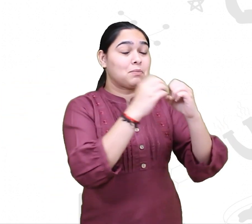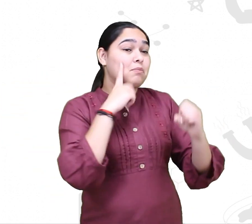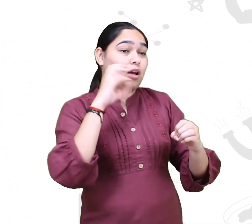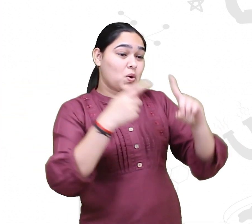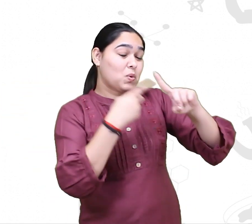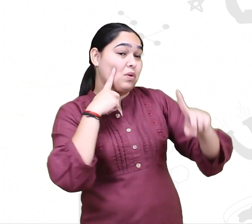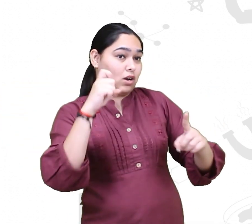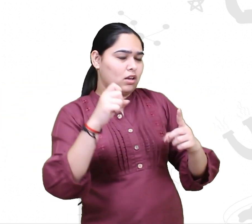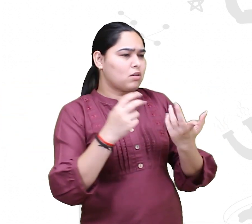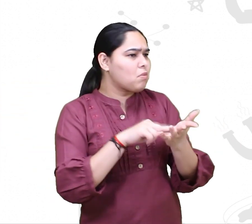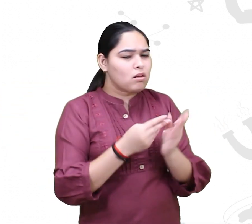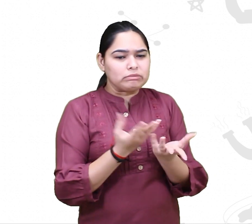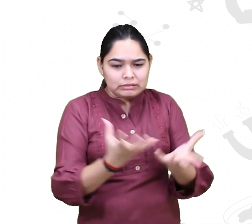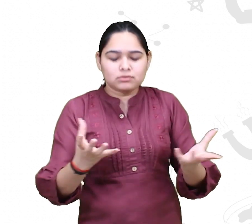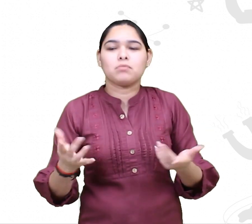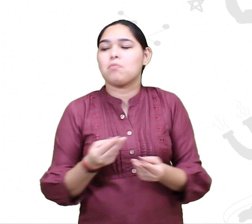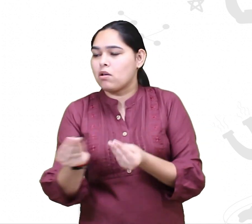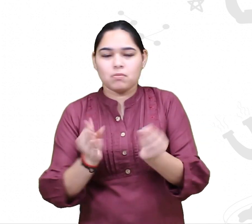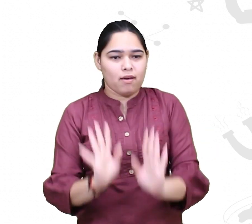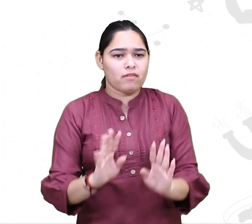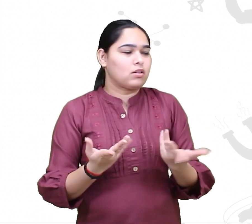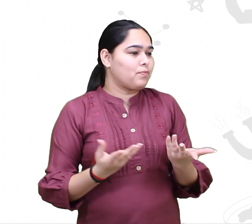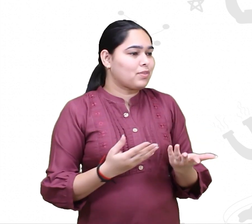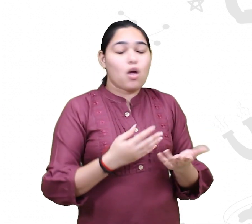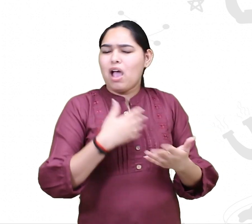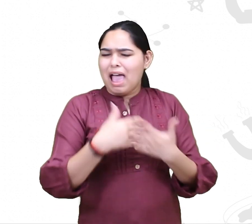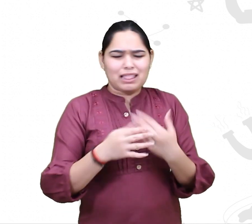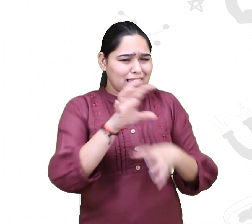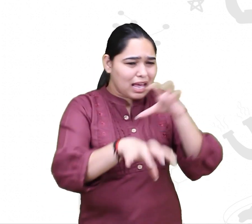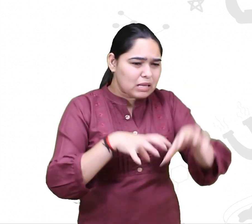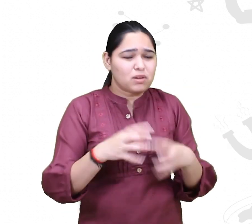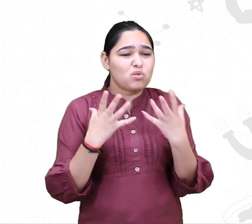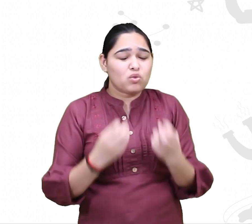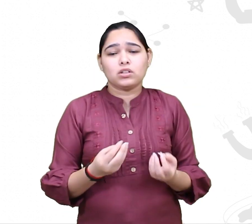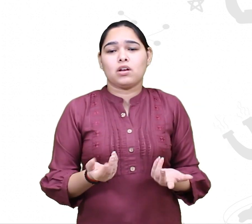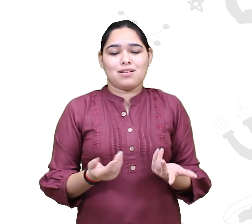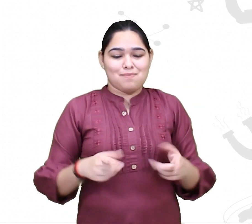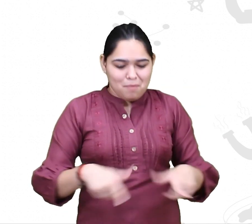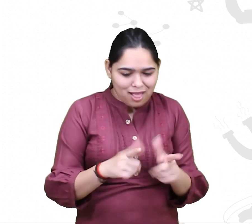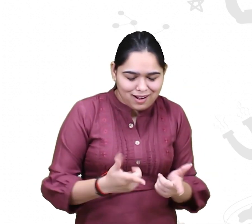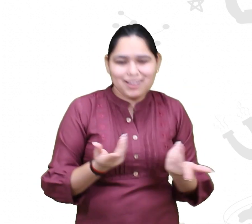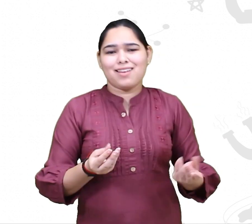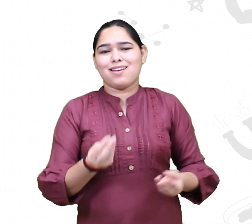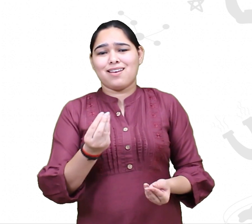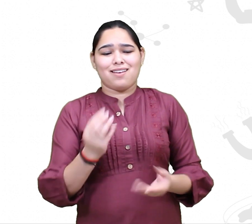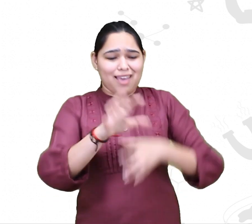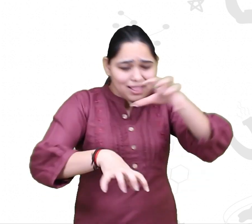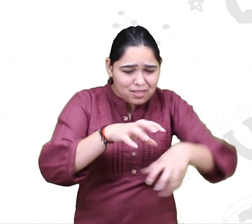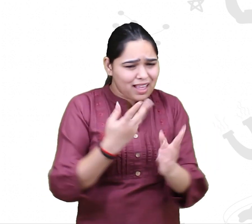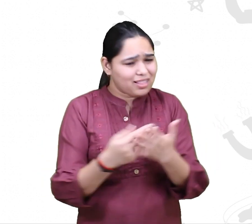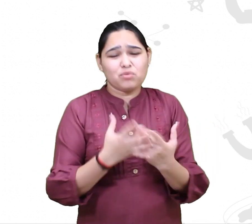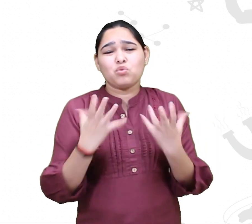humidity, precipitation. Then there are biotic factors, that is resource availability. Every animal requires resources,